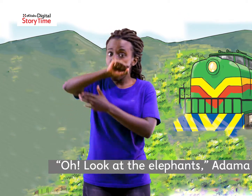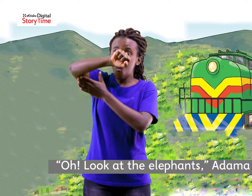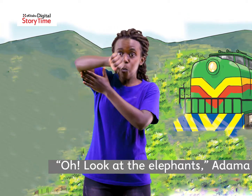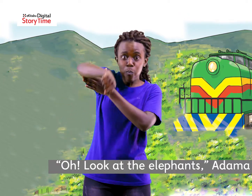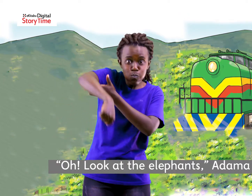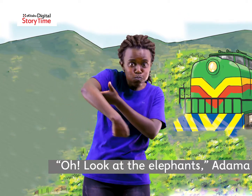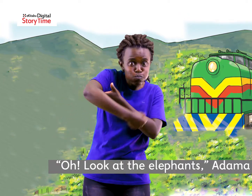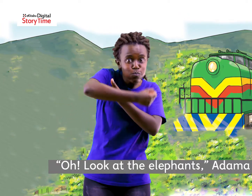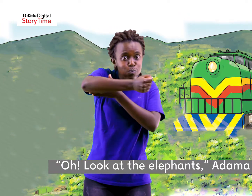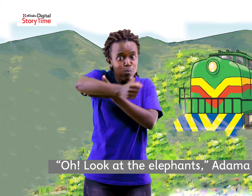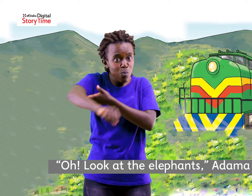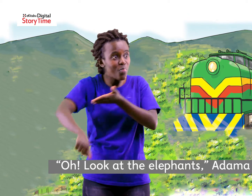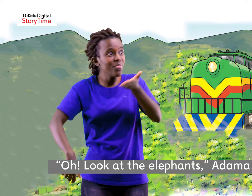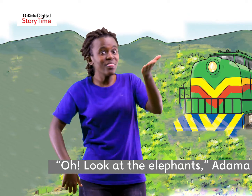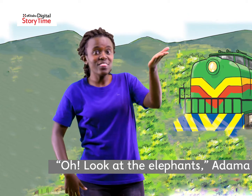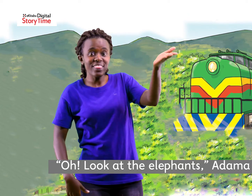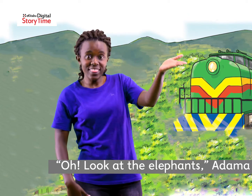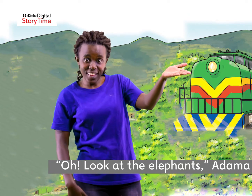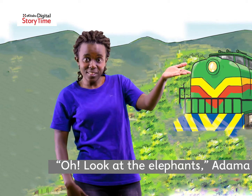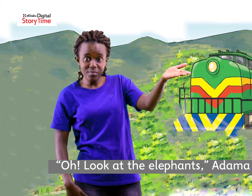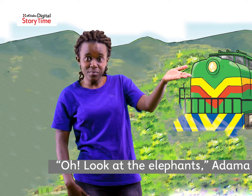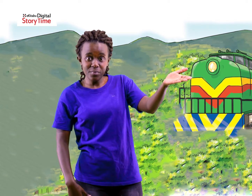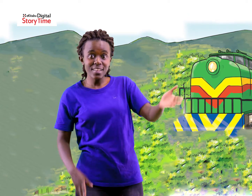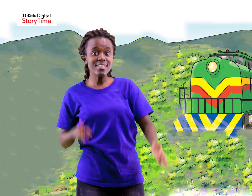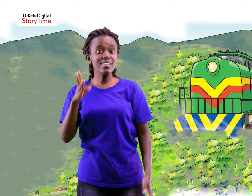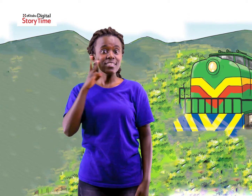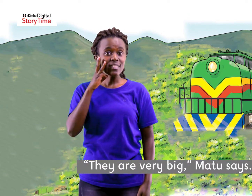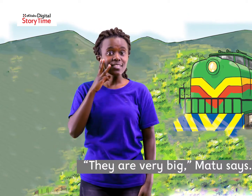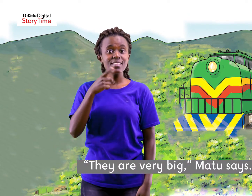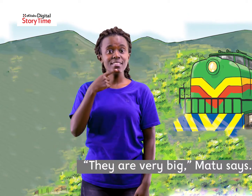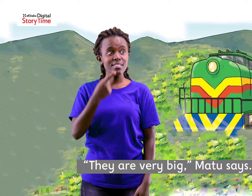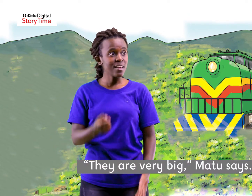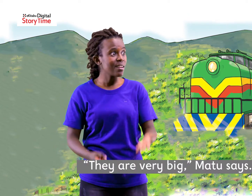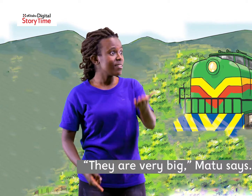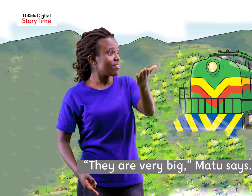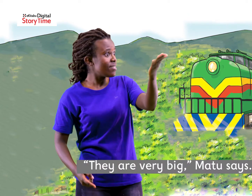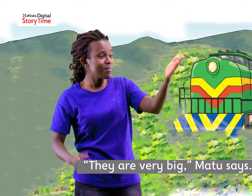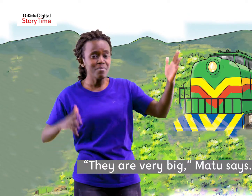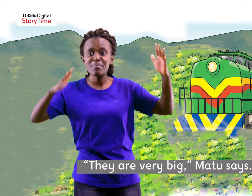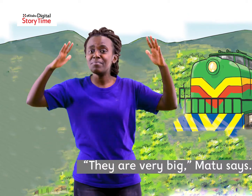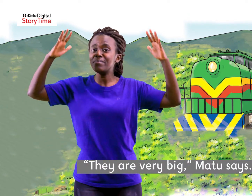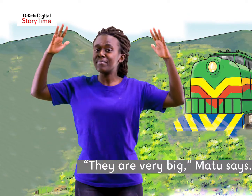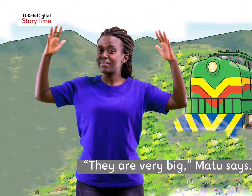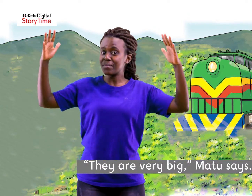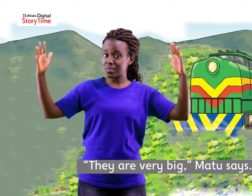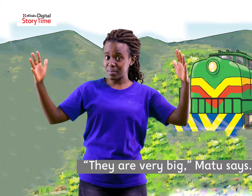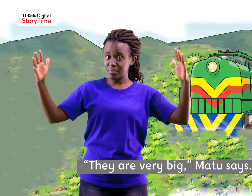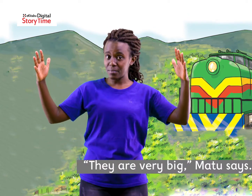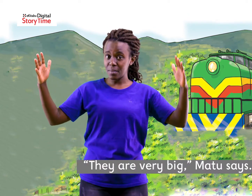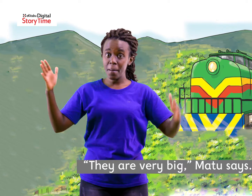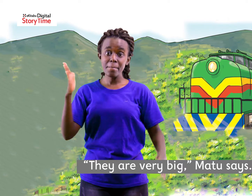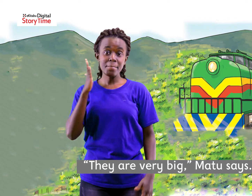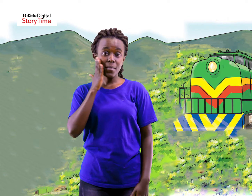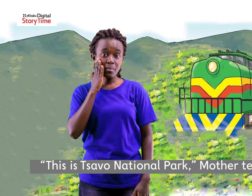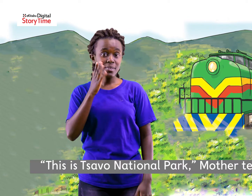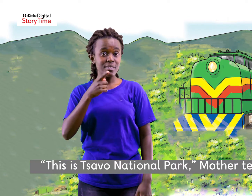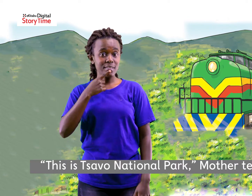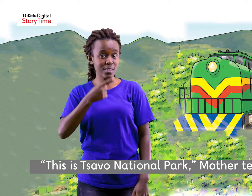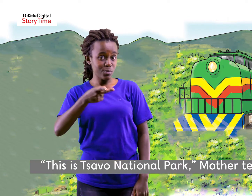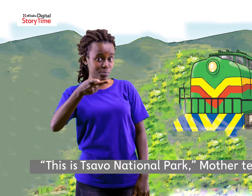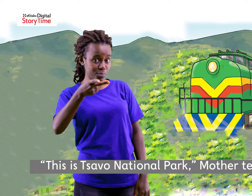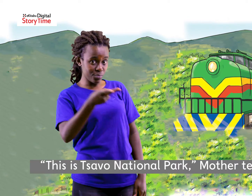Oh, look at the elephants, Adama says. They are very big, Matu says.